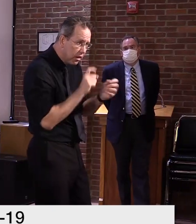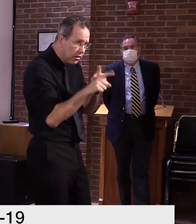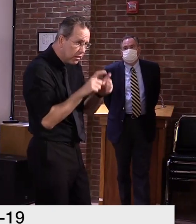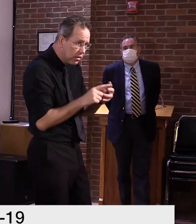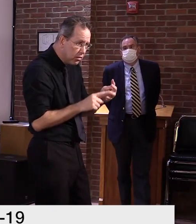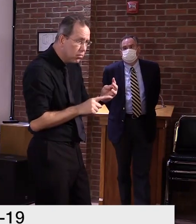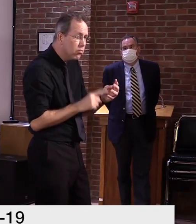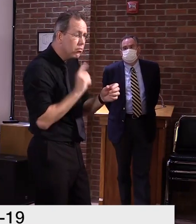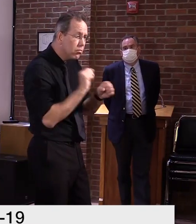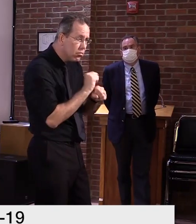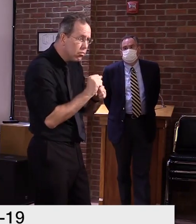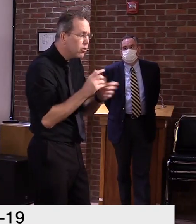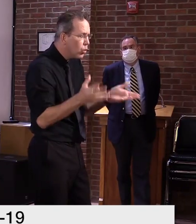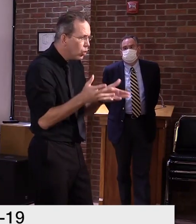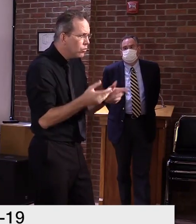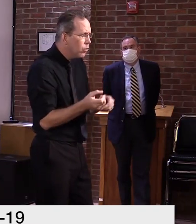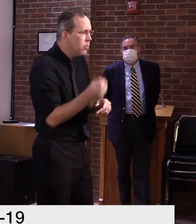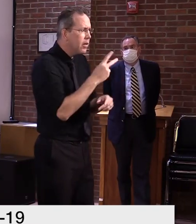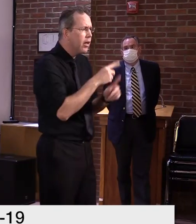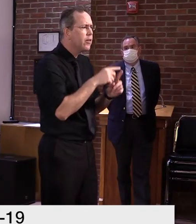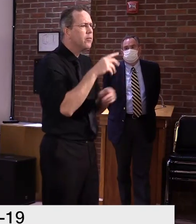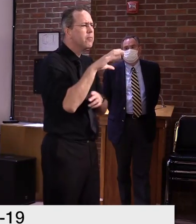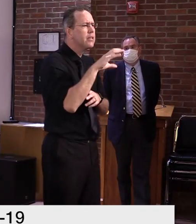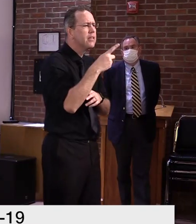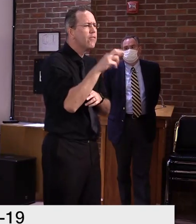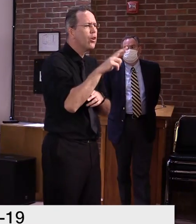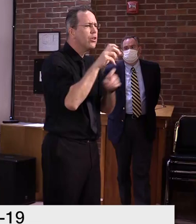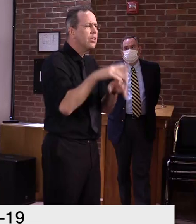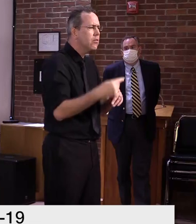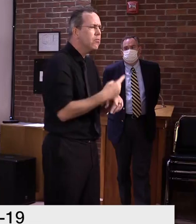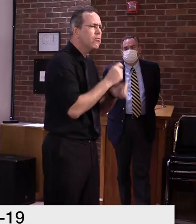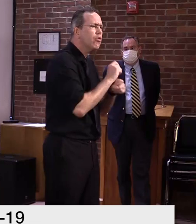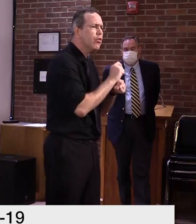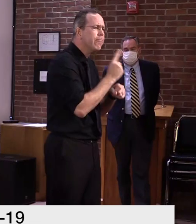would lead to a confirmatory diagnosis and counting those cases.